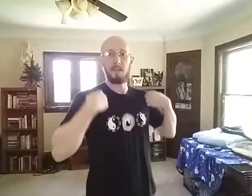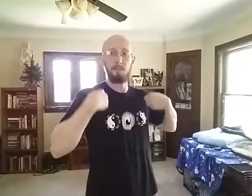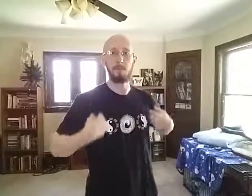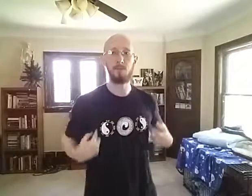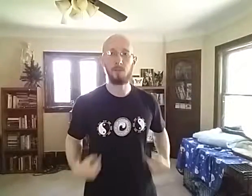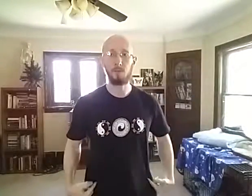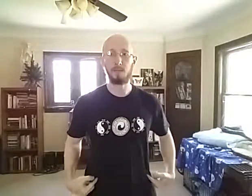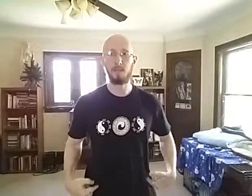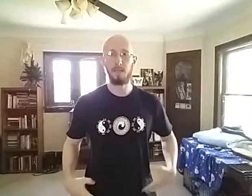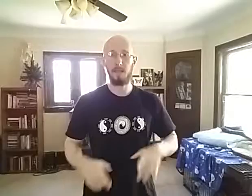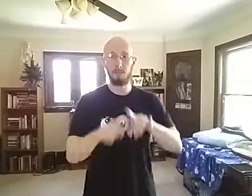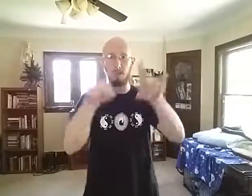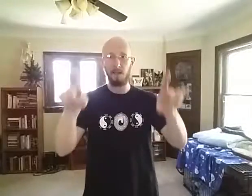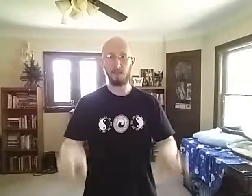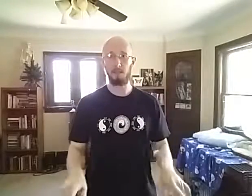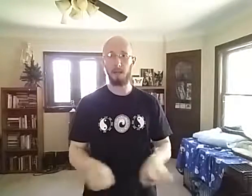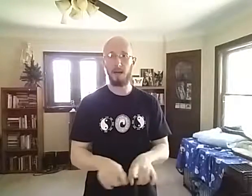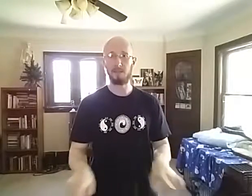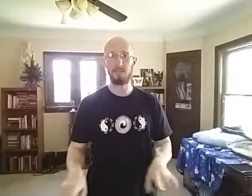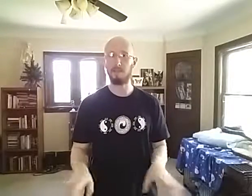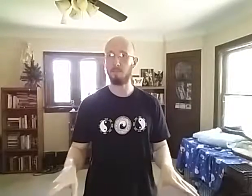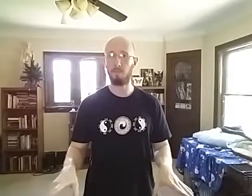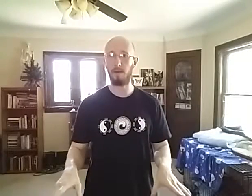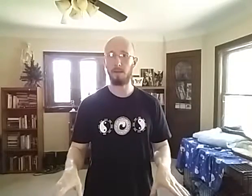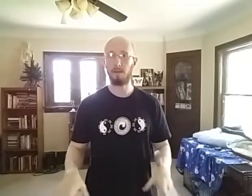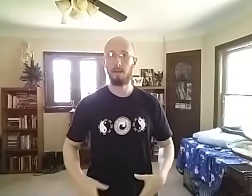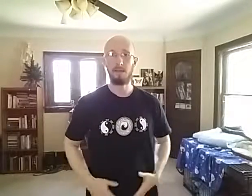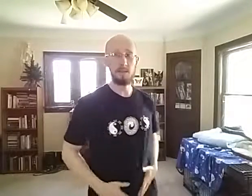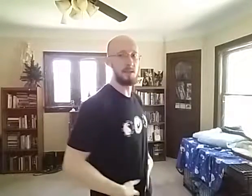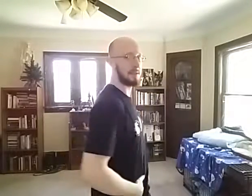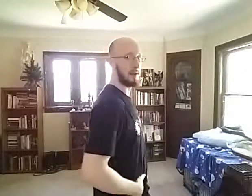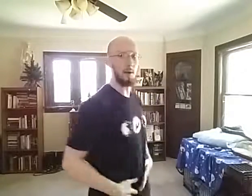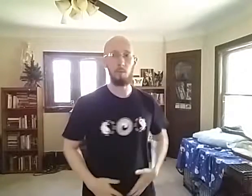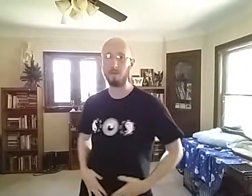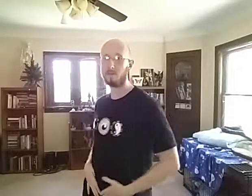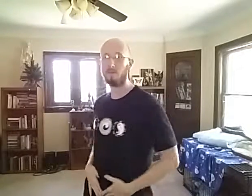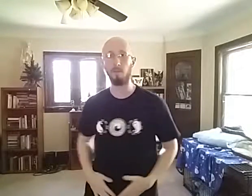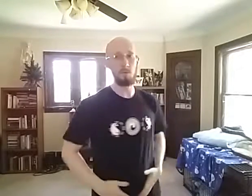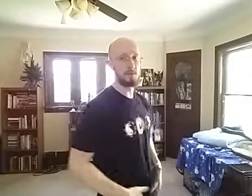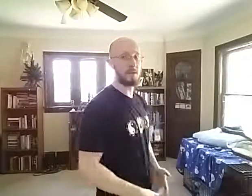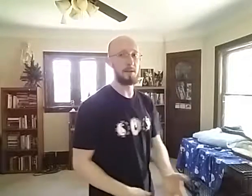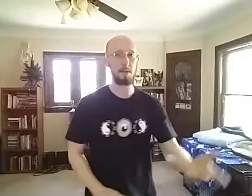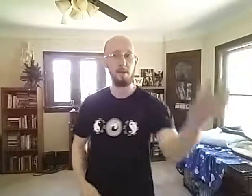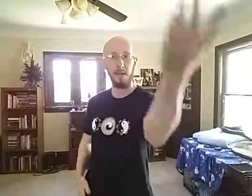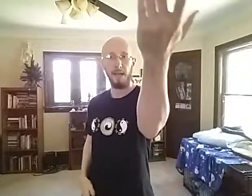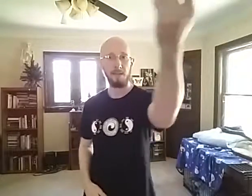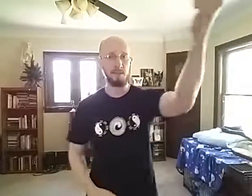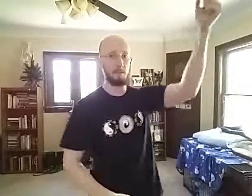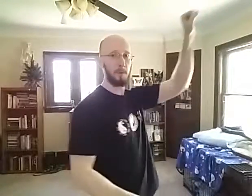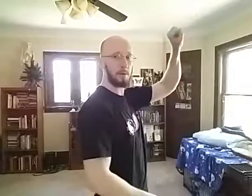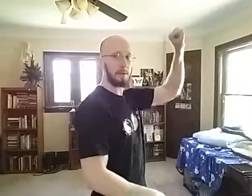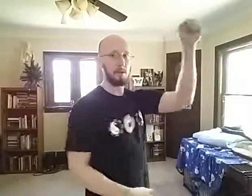Keeping the shoulders and the hips in like a box that doesn't break. This all wants to move together. And to support it,